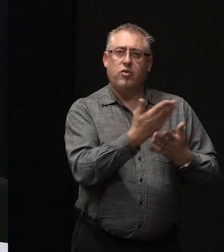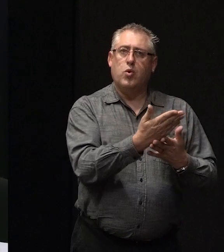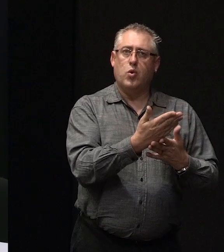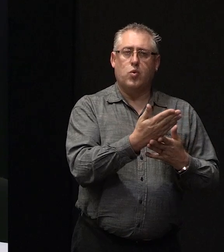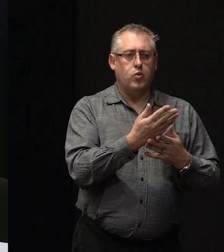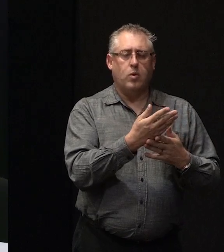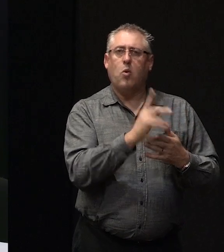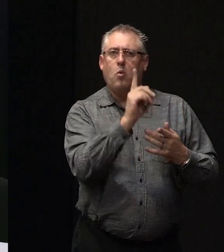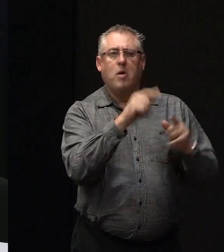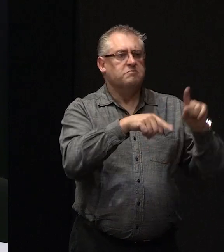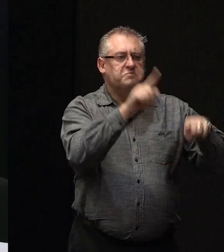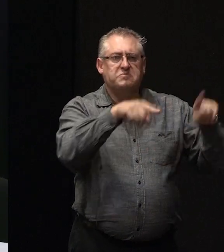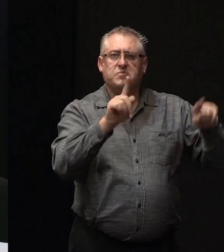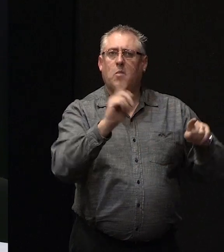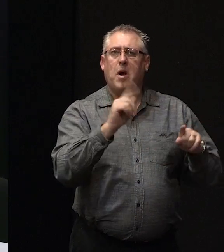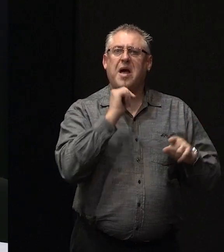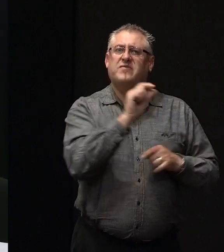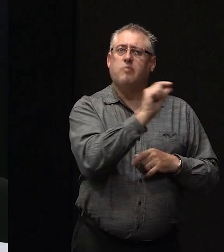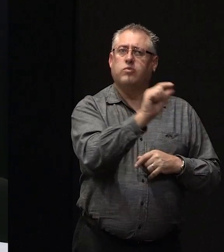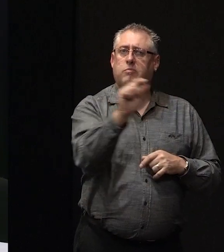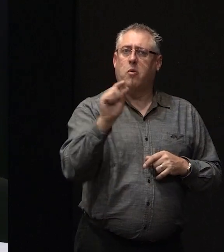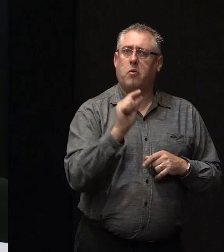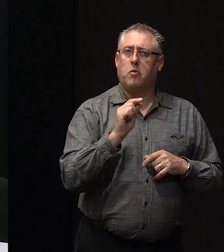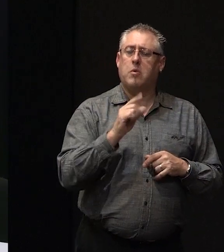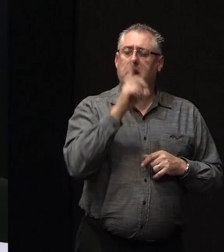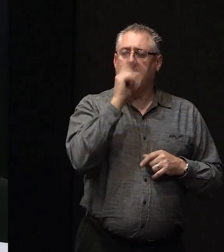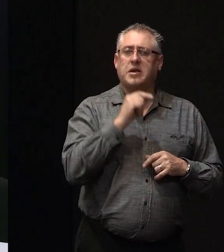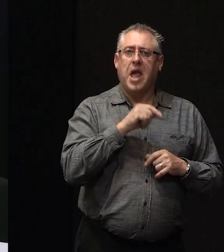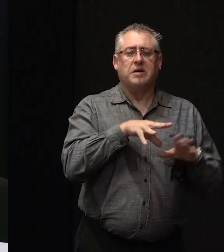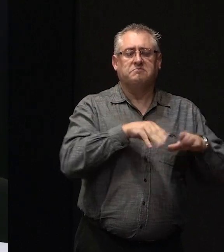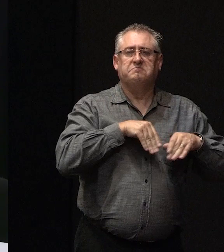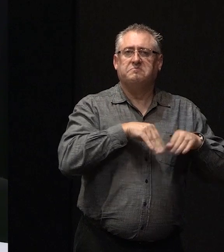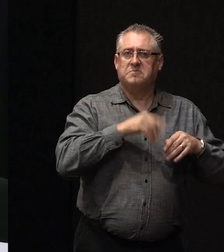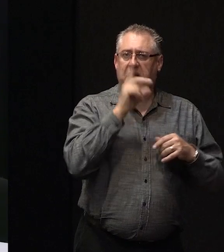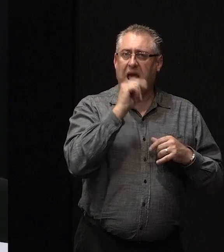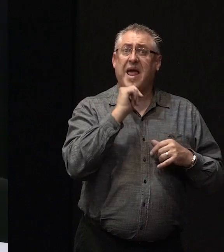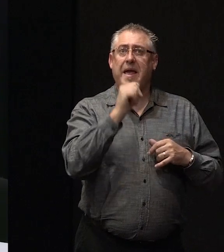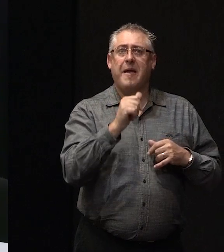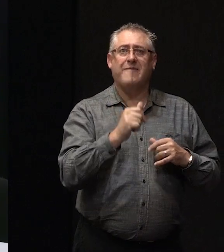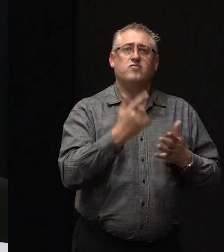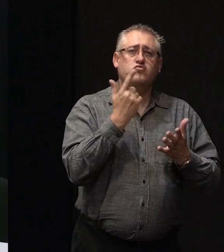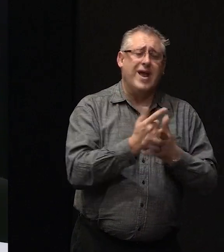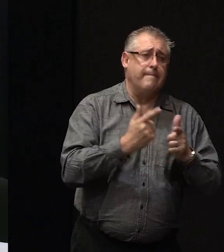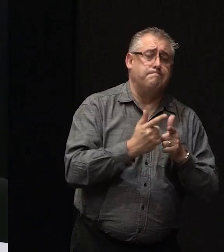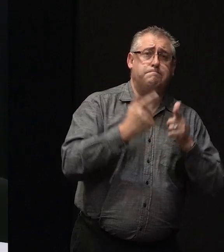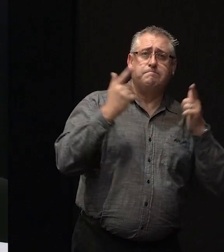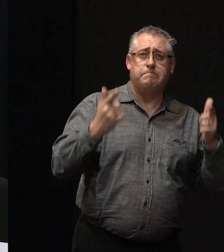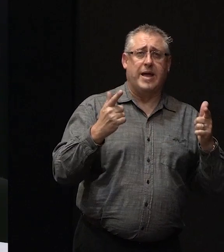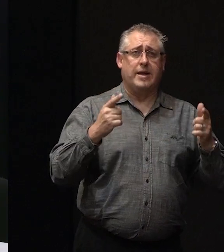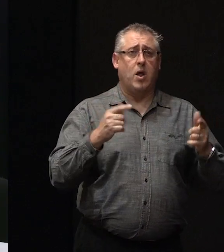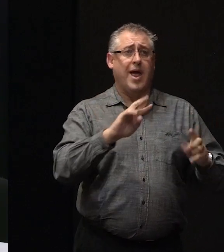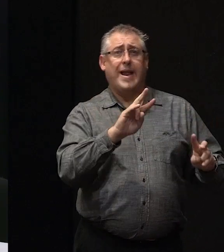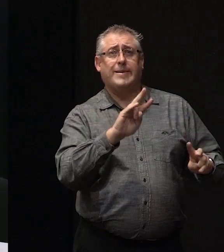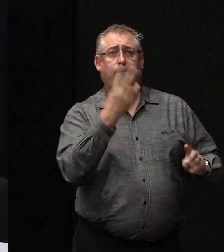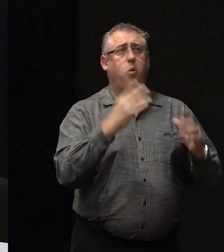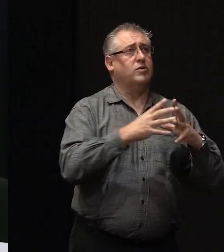those variations are. If they're relatively minor, generally they can be accommodated. If they were really significant, if you were sort of doubling the